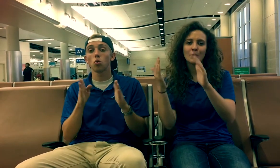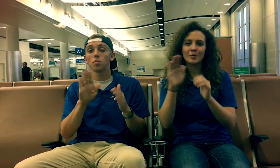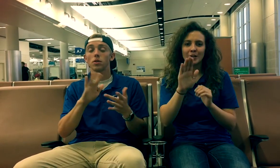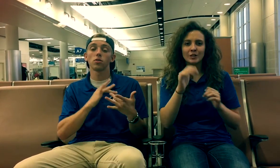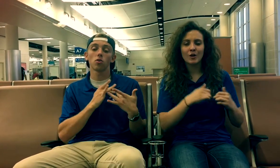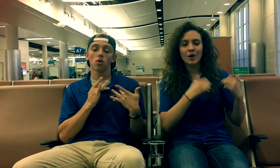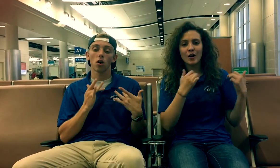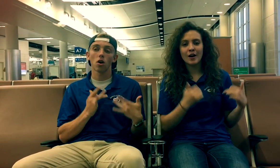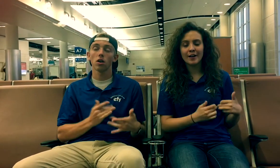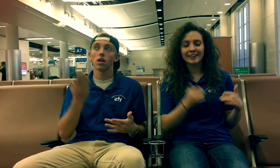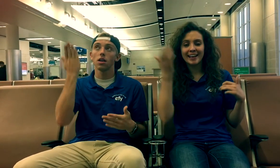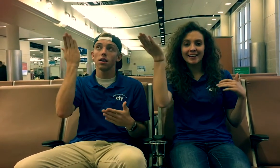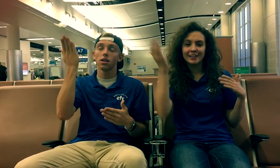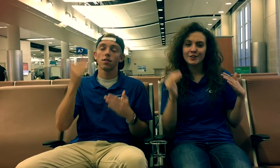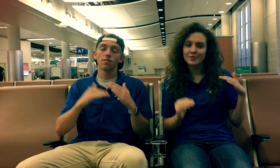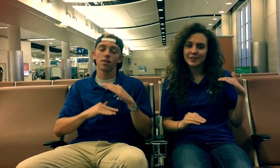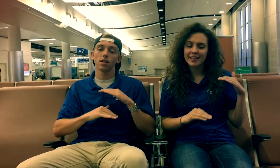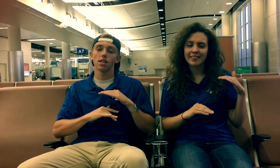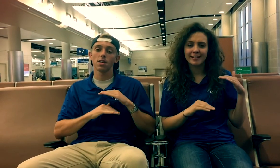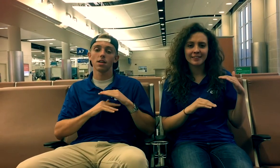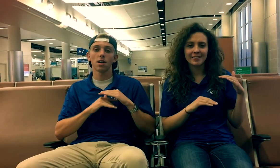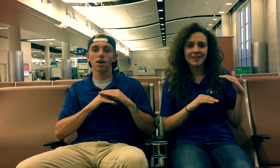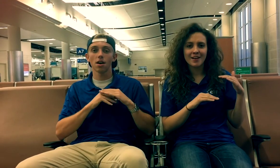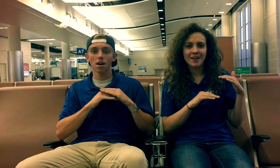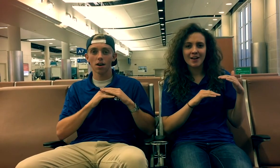open your heart and he'll fill it up